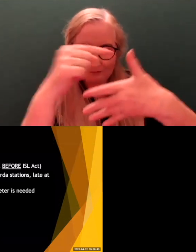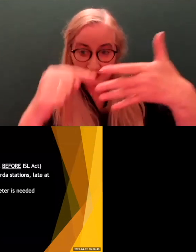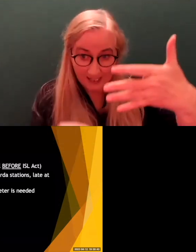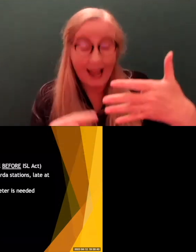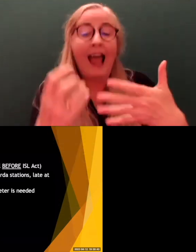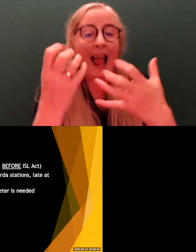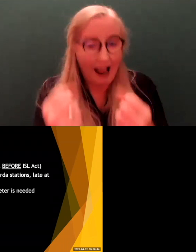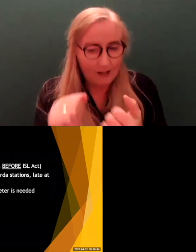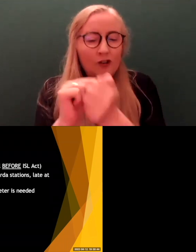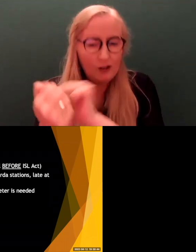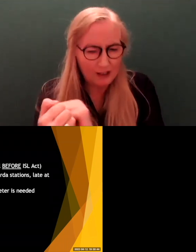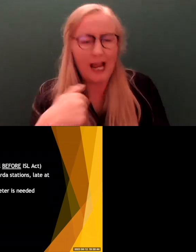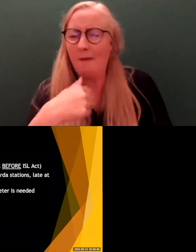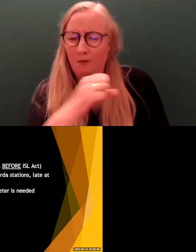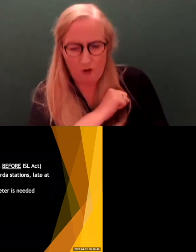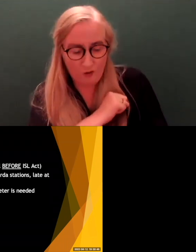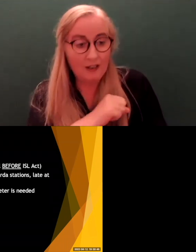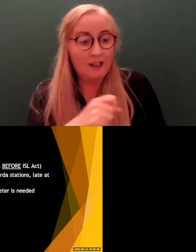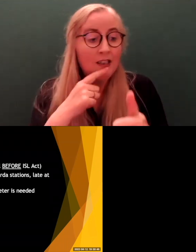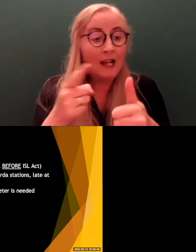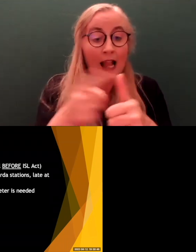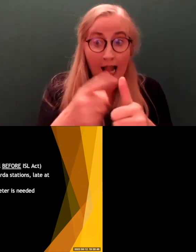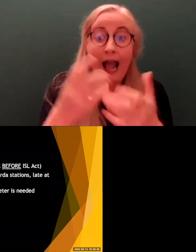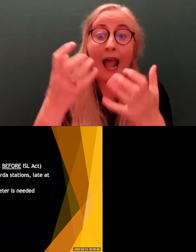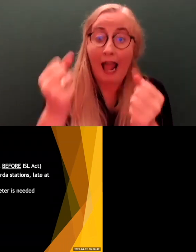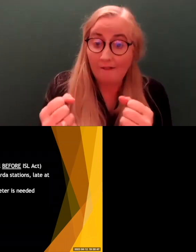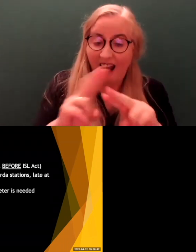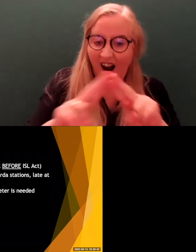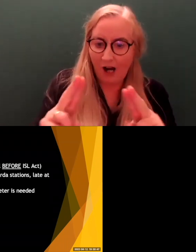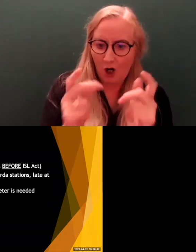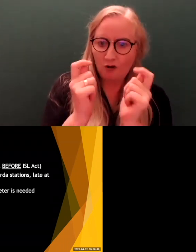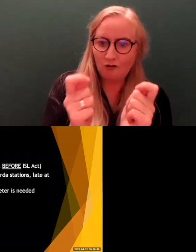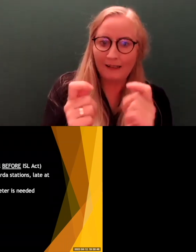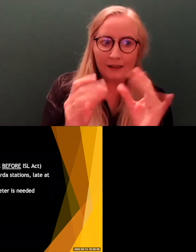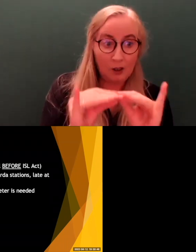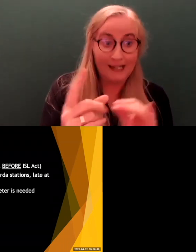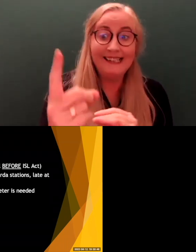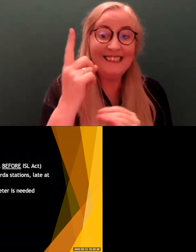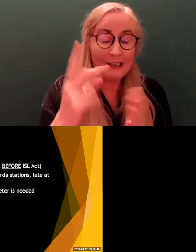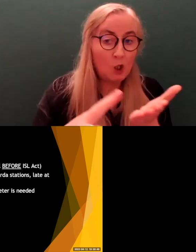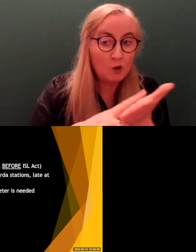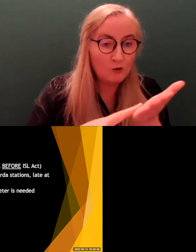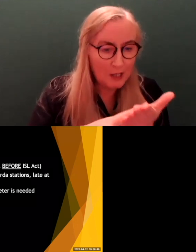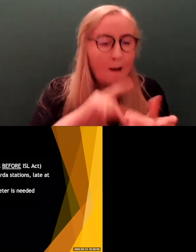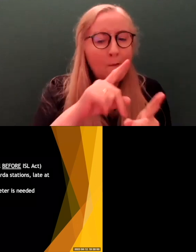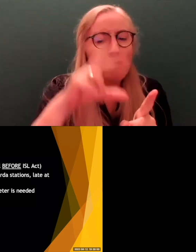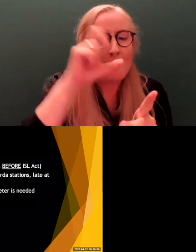there were instances of untrained interpreters being used. But again, this was before the ISL Act.